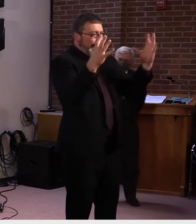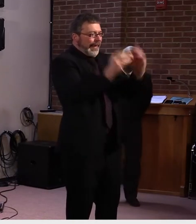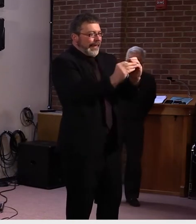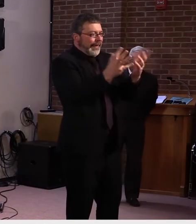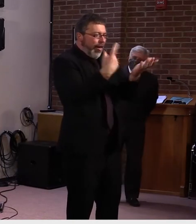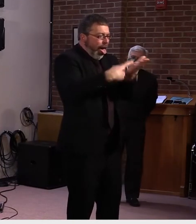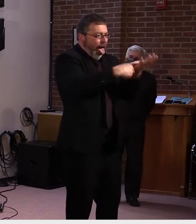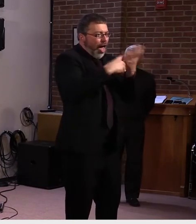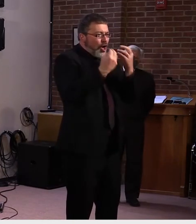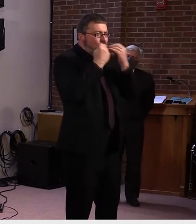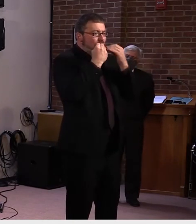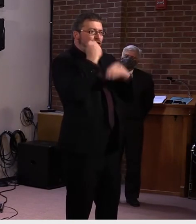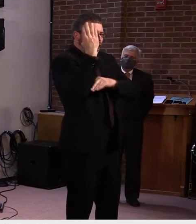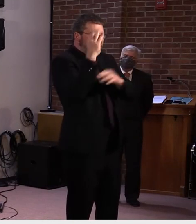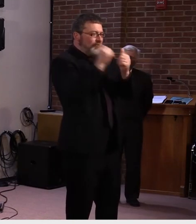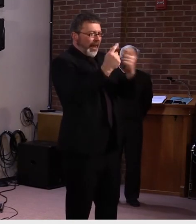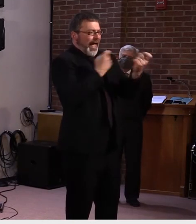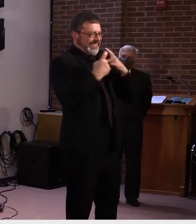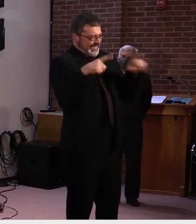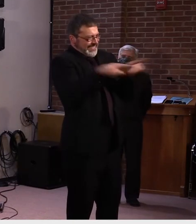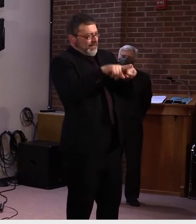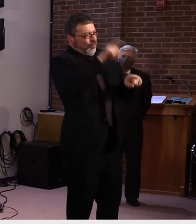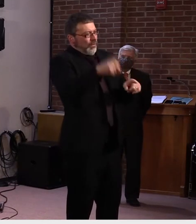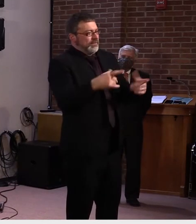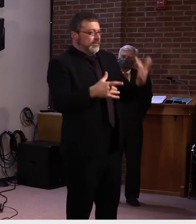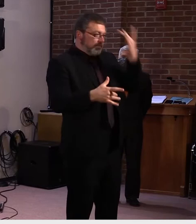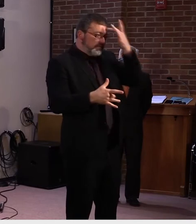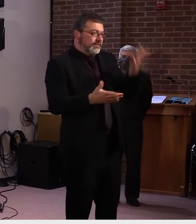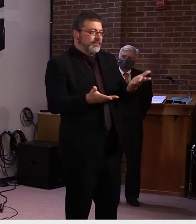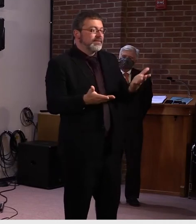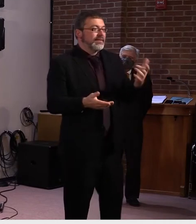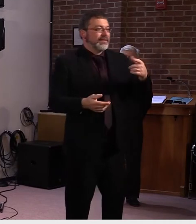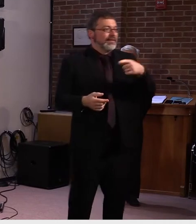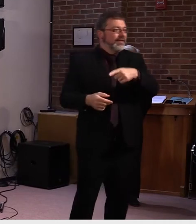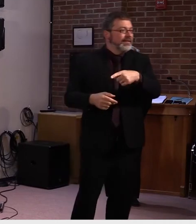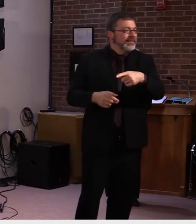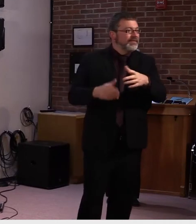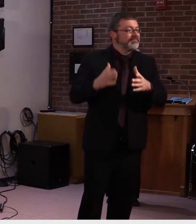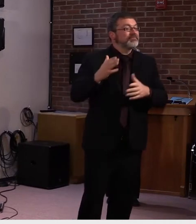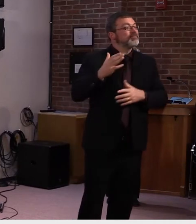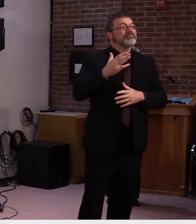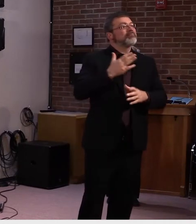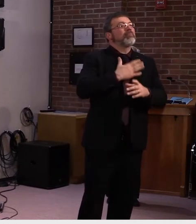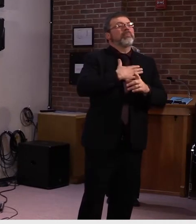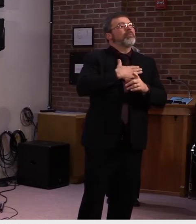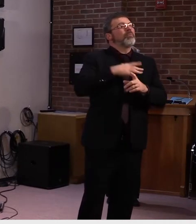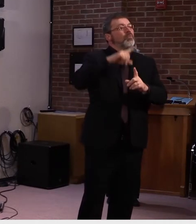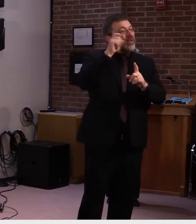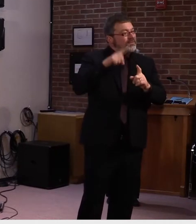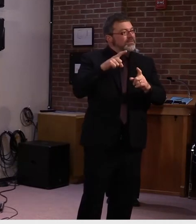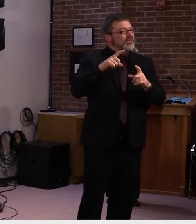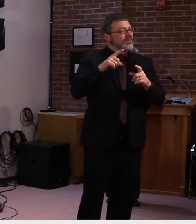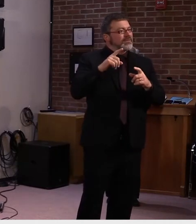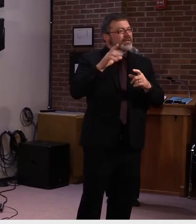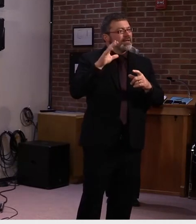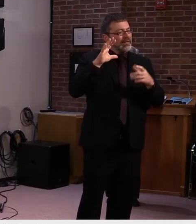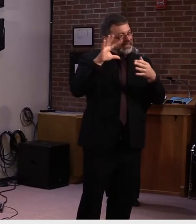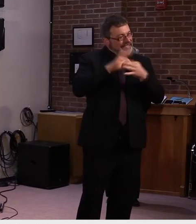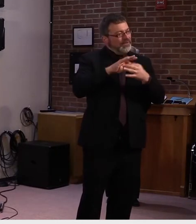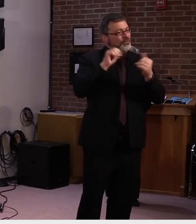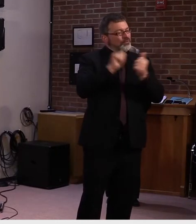got a handle on How many, uh, or, or a number for how many older folks we lose by attrition,